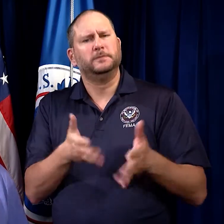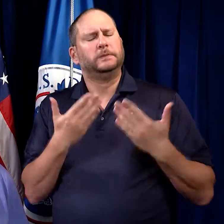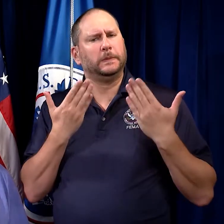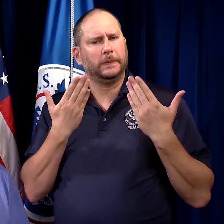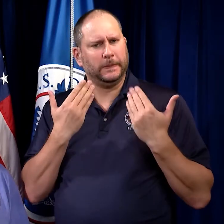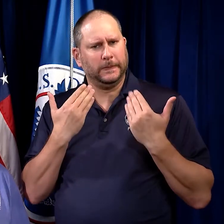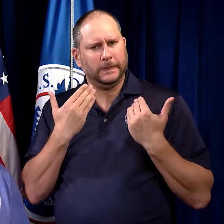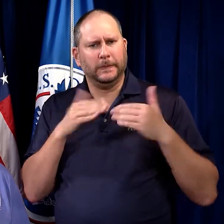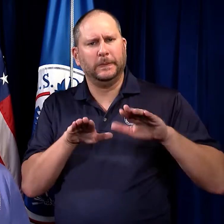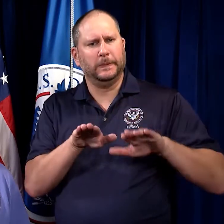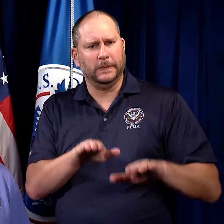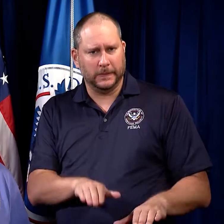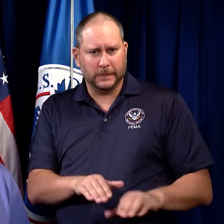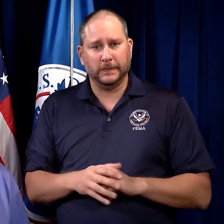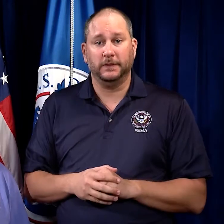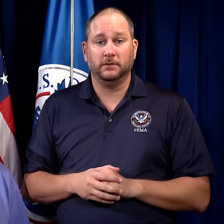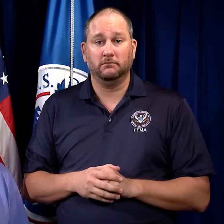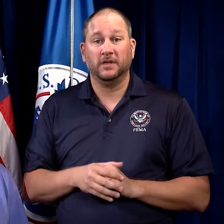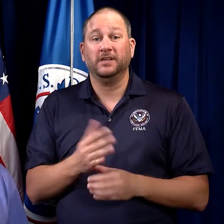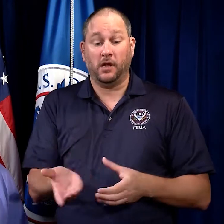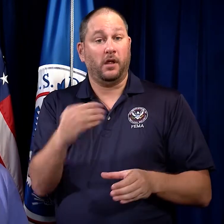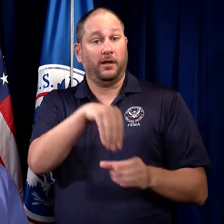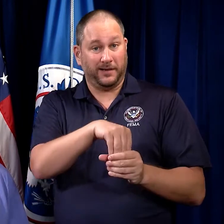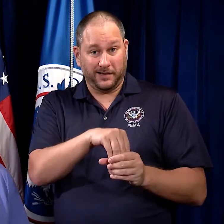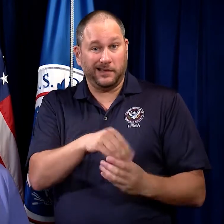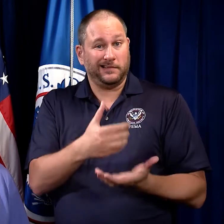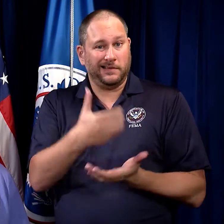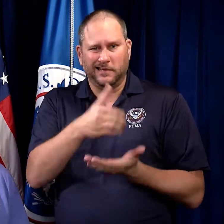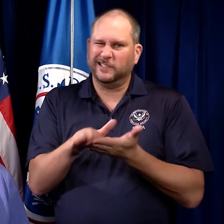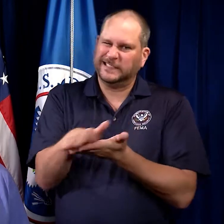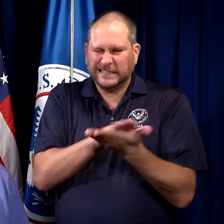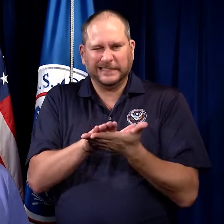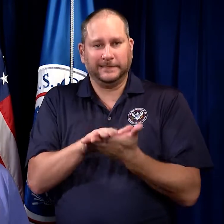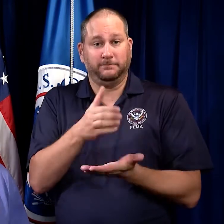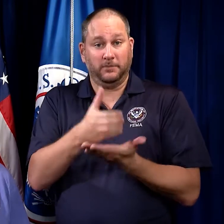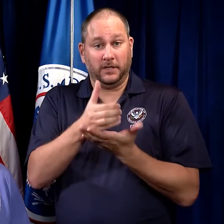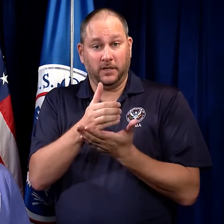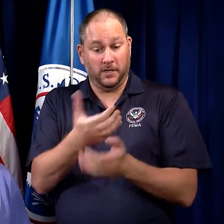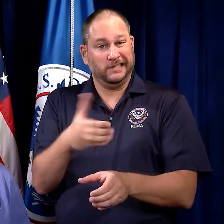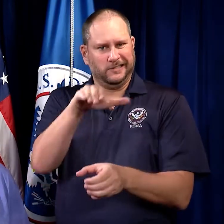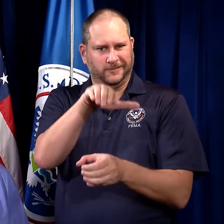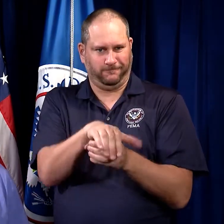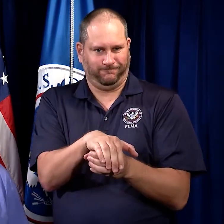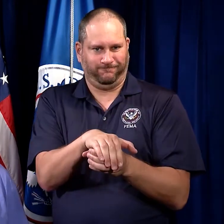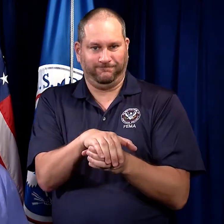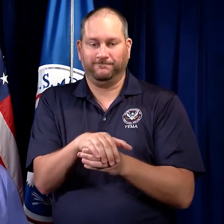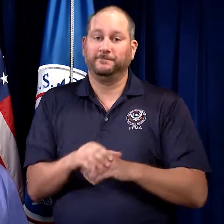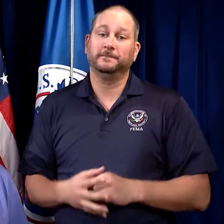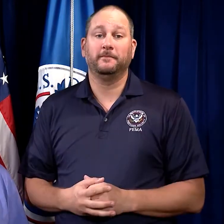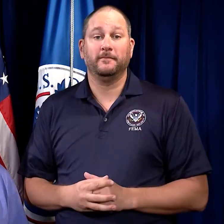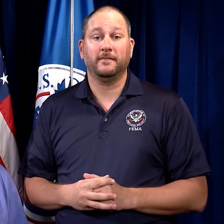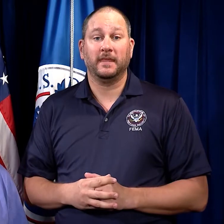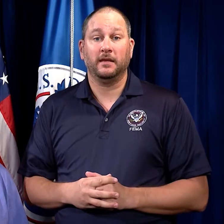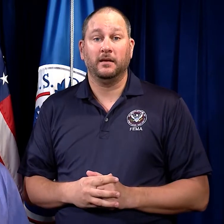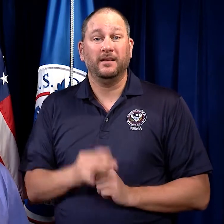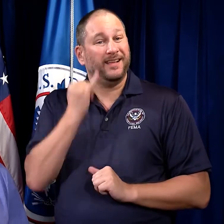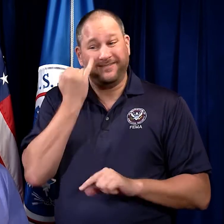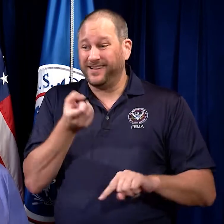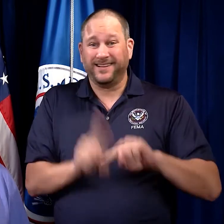boiled water cool. Store it in clean sanitized containers with tight covers. If boiling